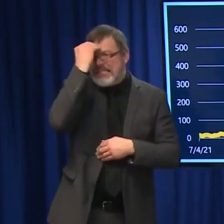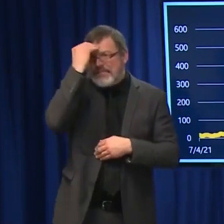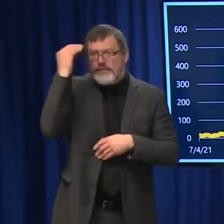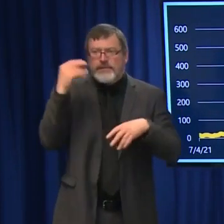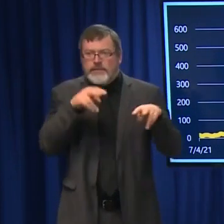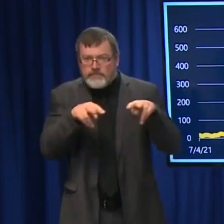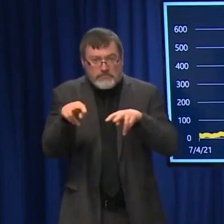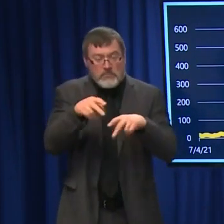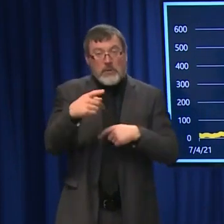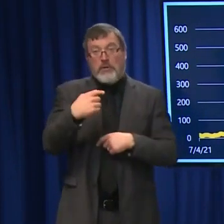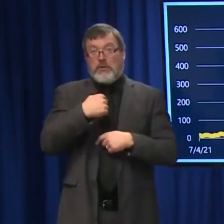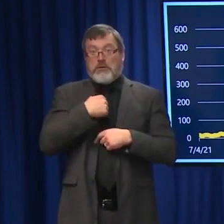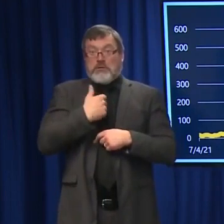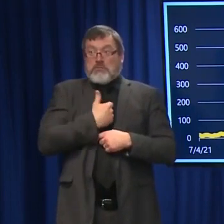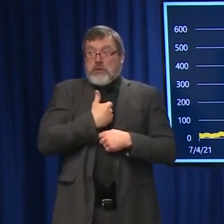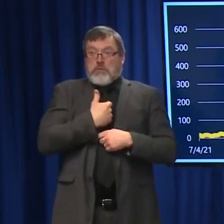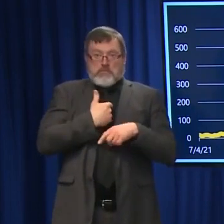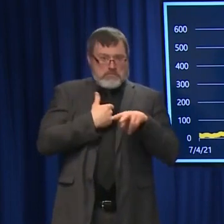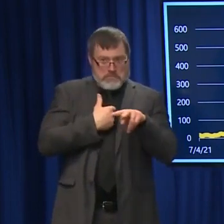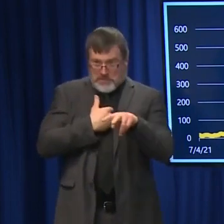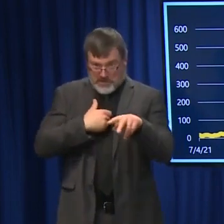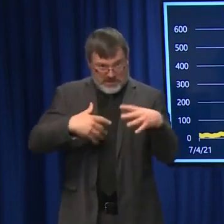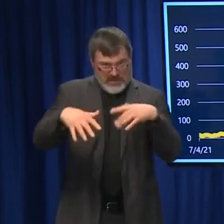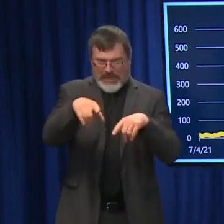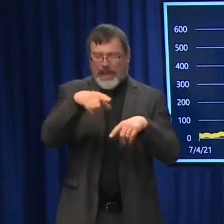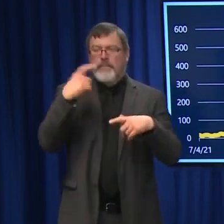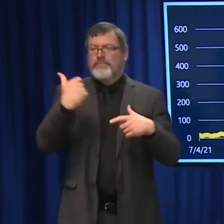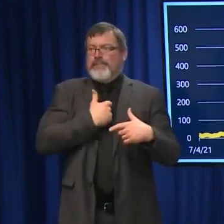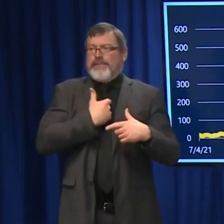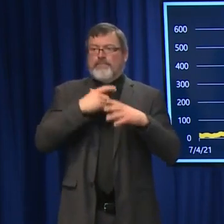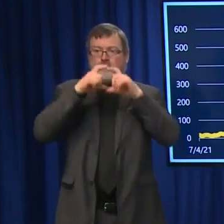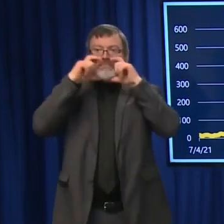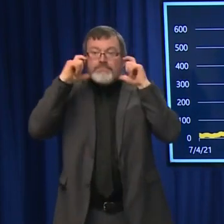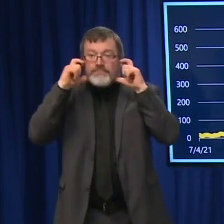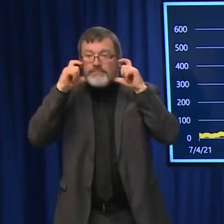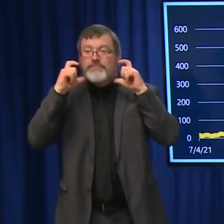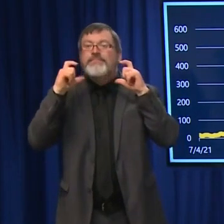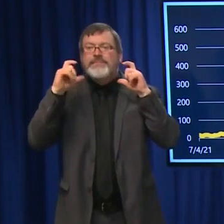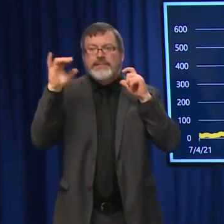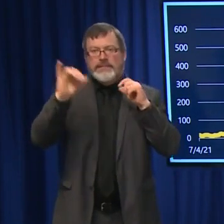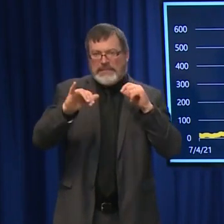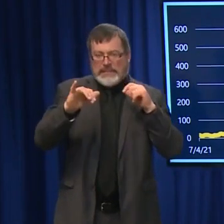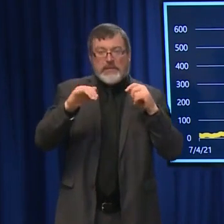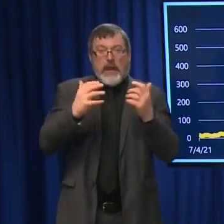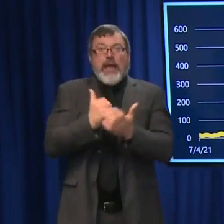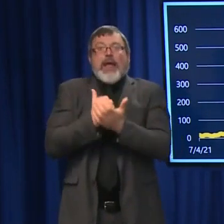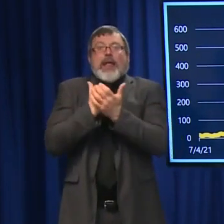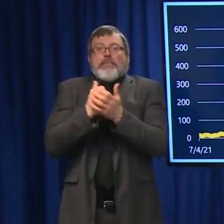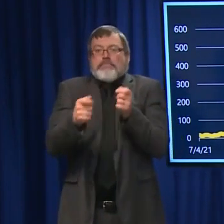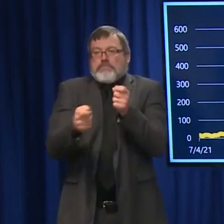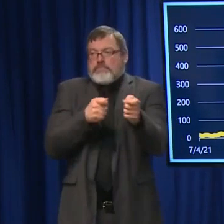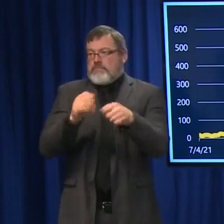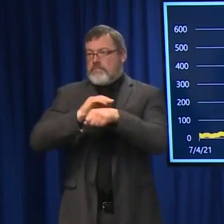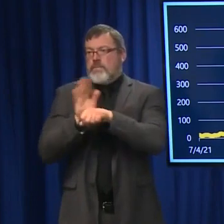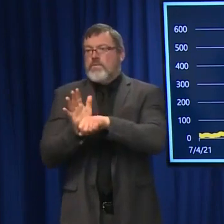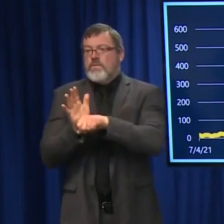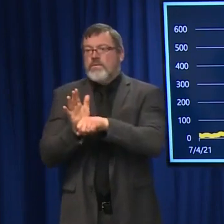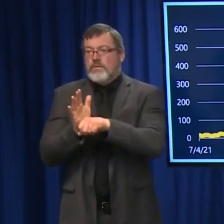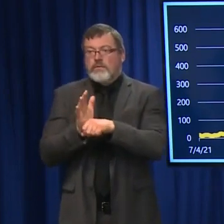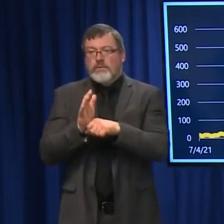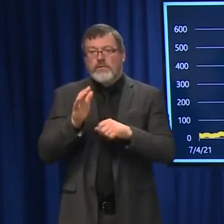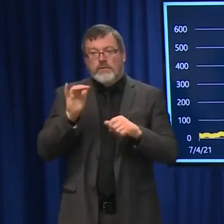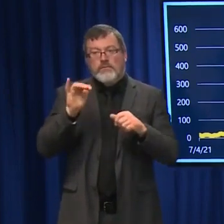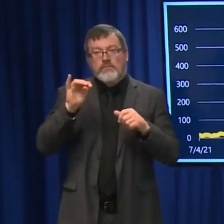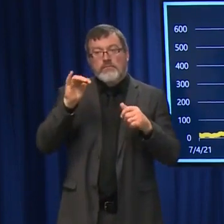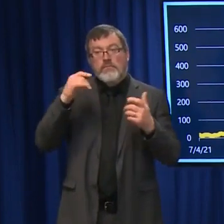appropriate. And hopefully we can keep seeing this downward trend in both the hospitalizations, fatalities, and cases, not just across New Hampshire but across New England.